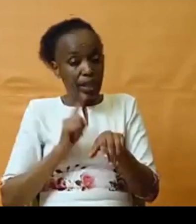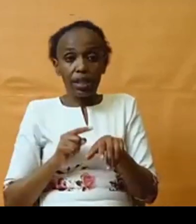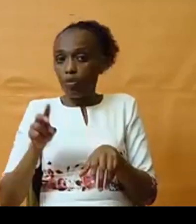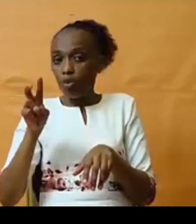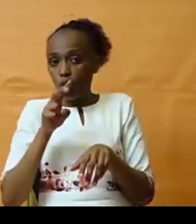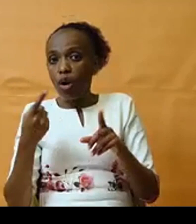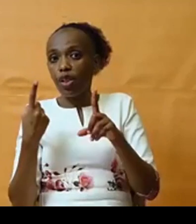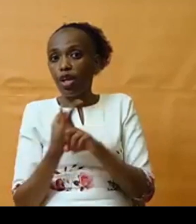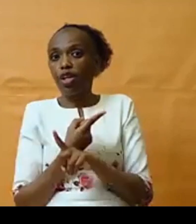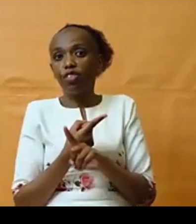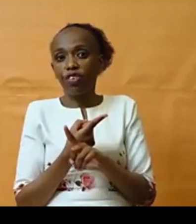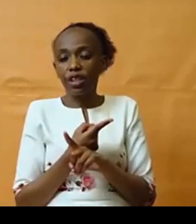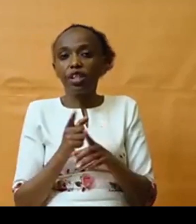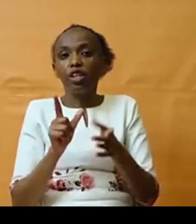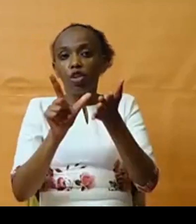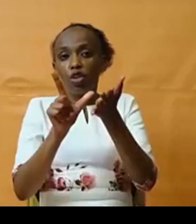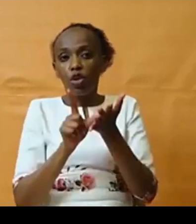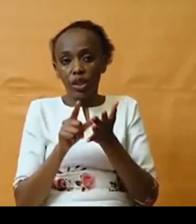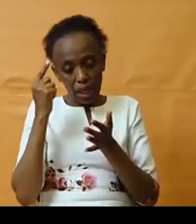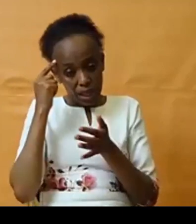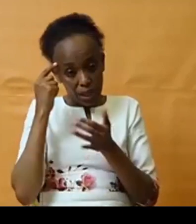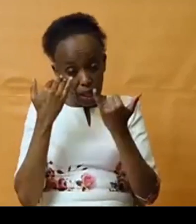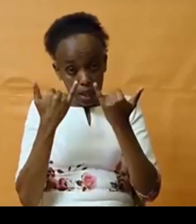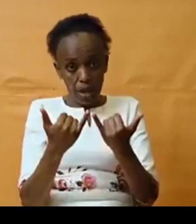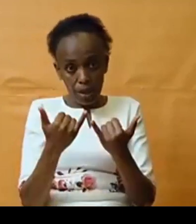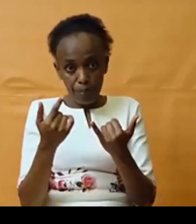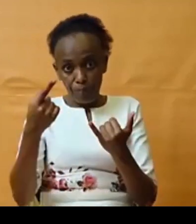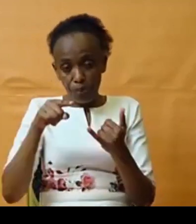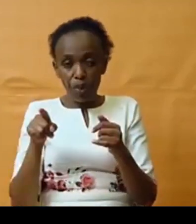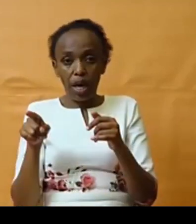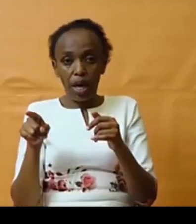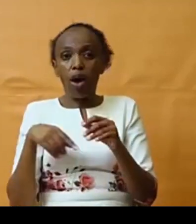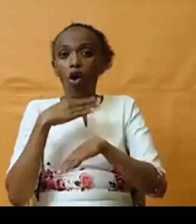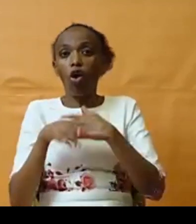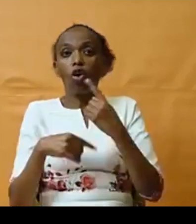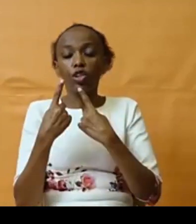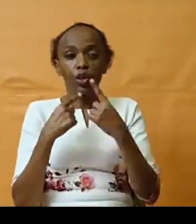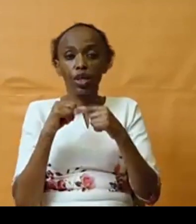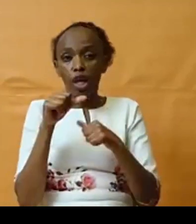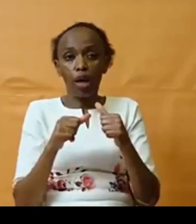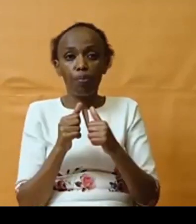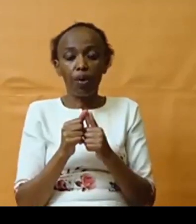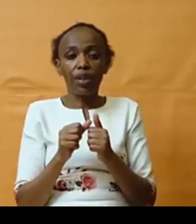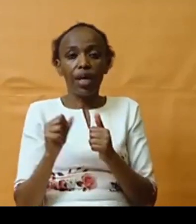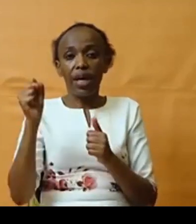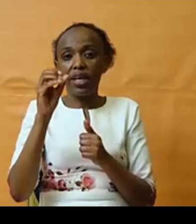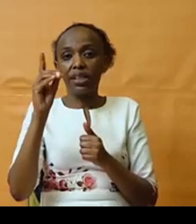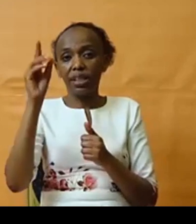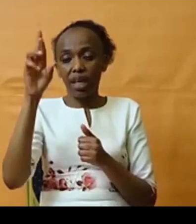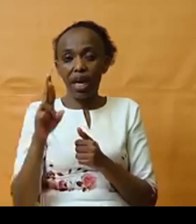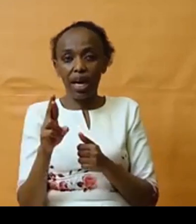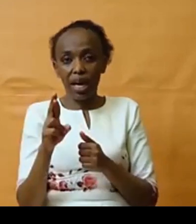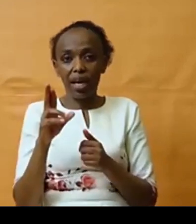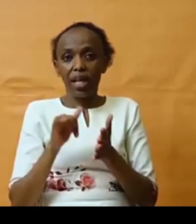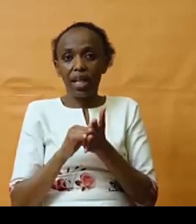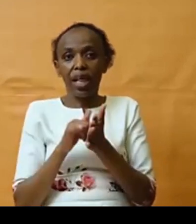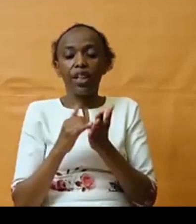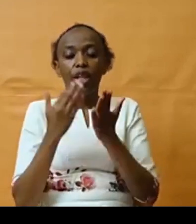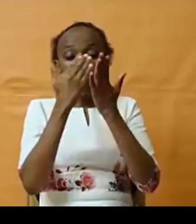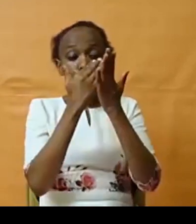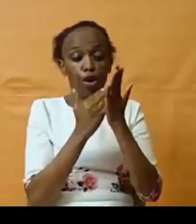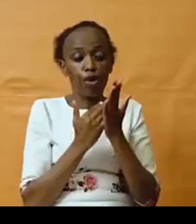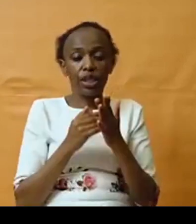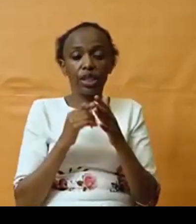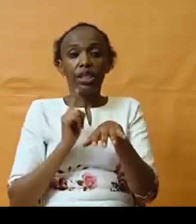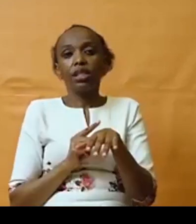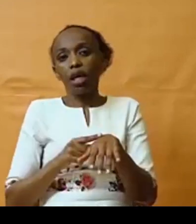different loans, and I think now we are all talking about the SDRs, that the priorities, when